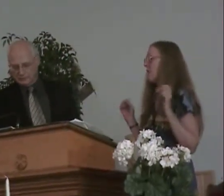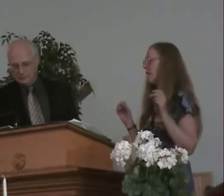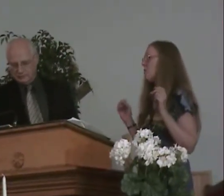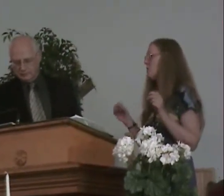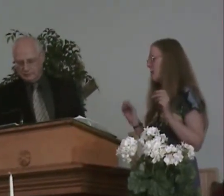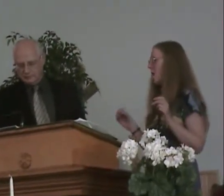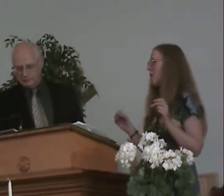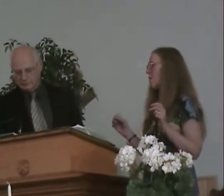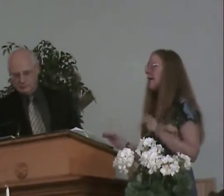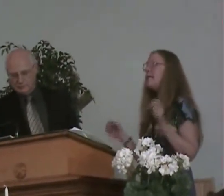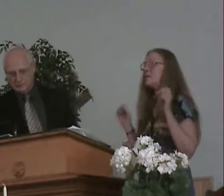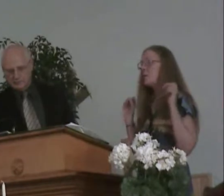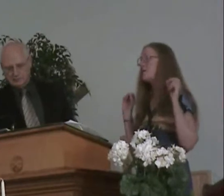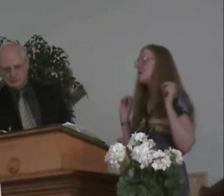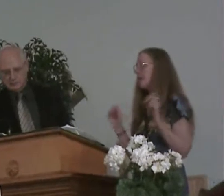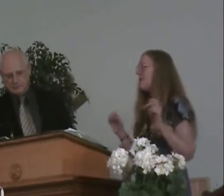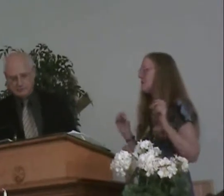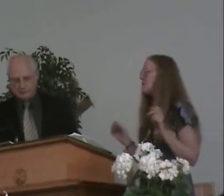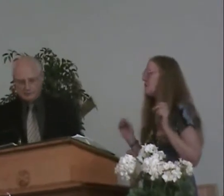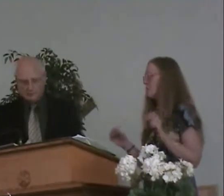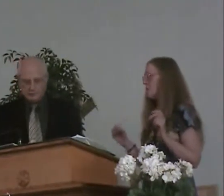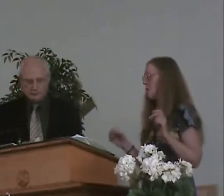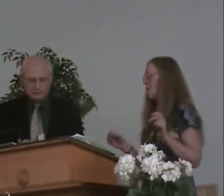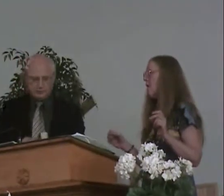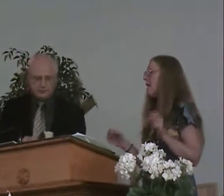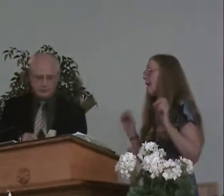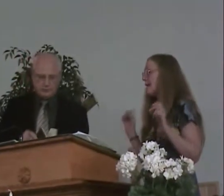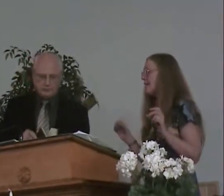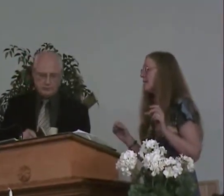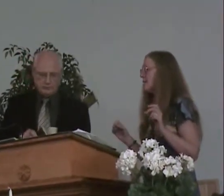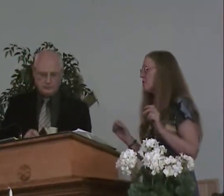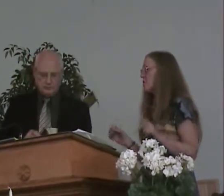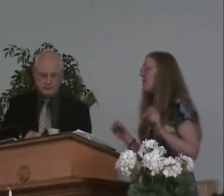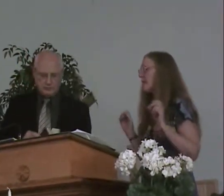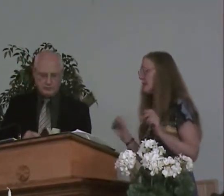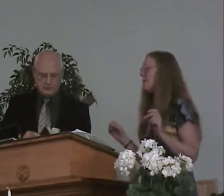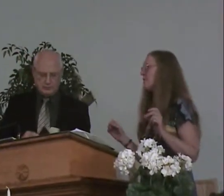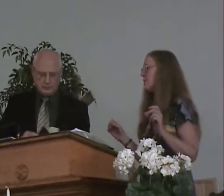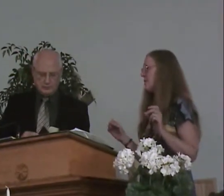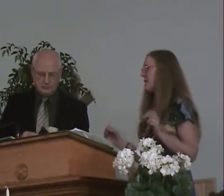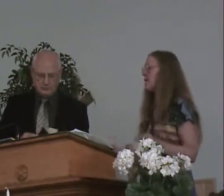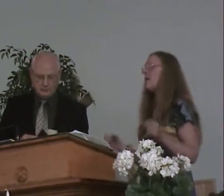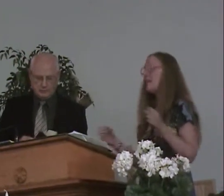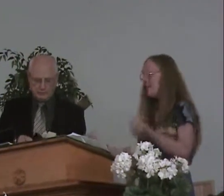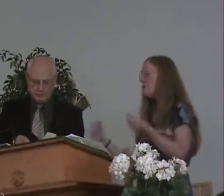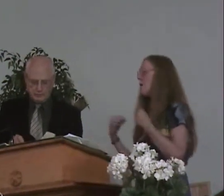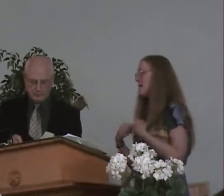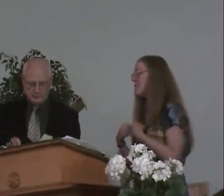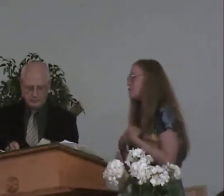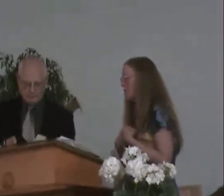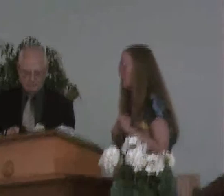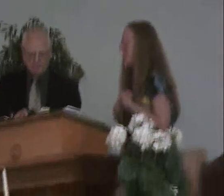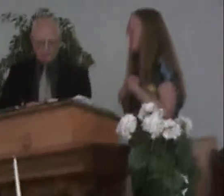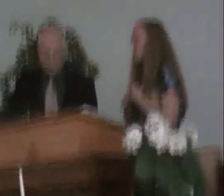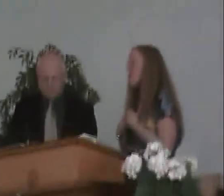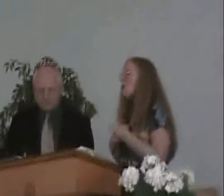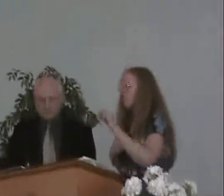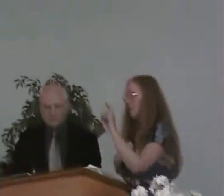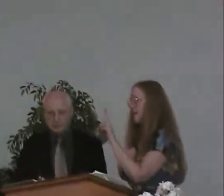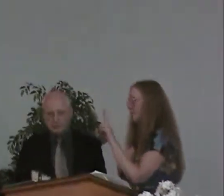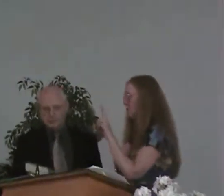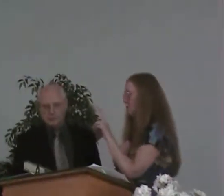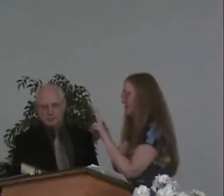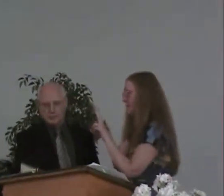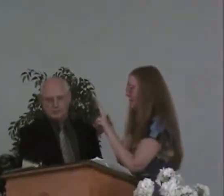God is going to let you know. He is going to let this world know. He is in control. He is the creator, and he wants your heart.